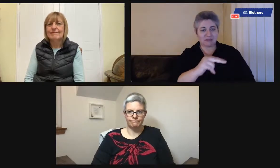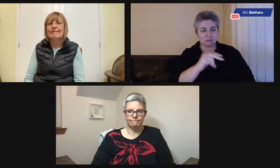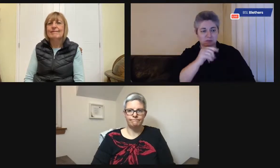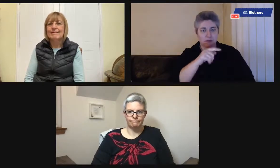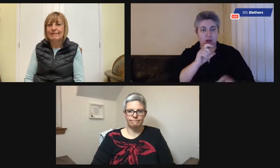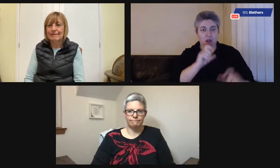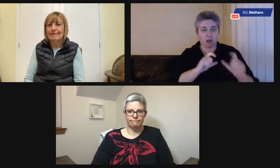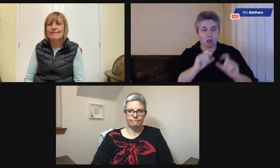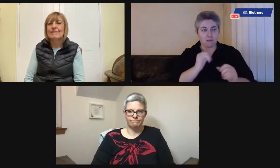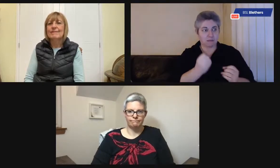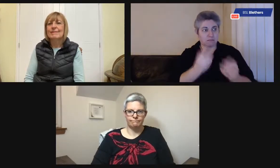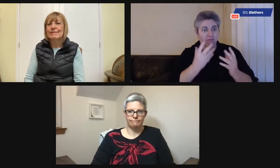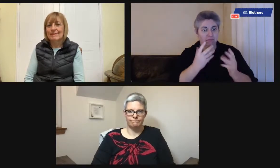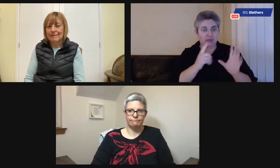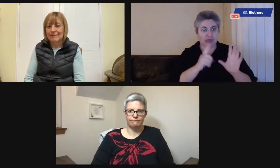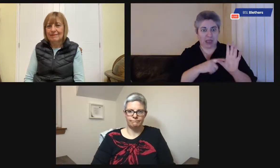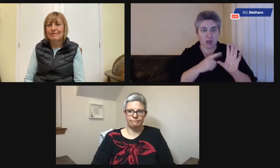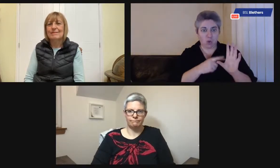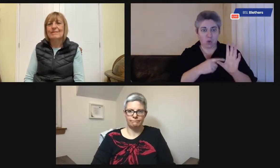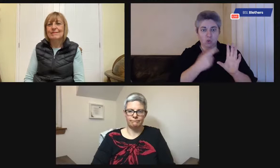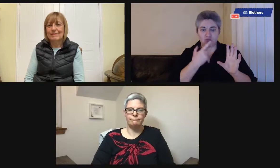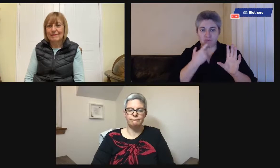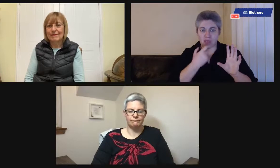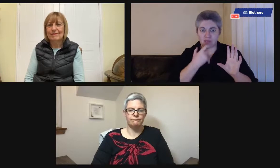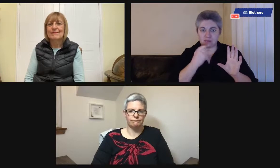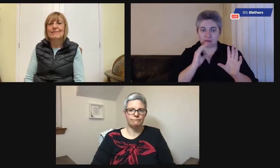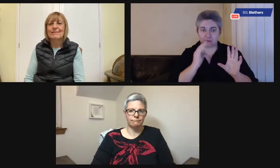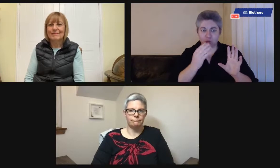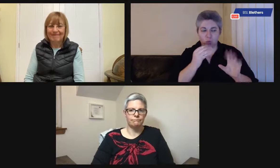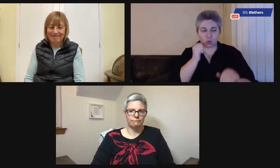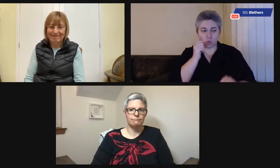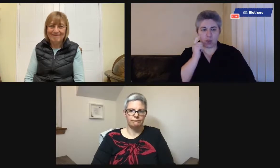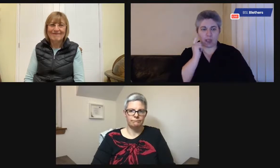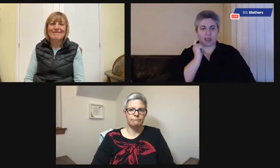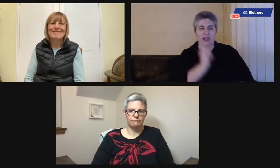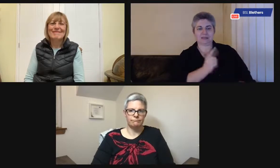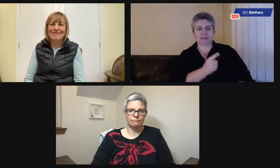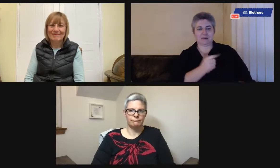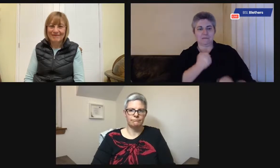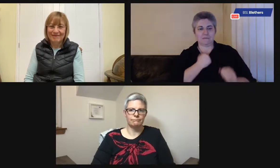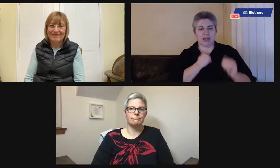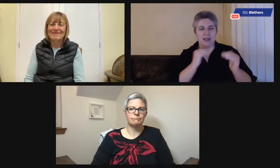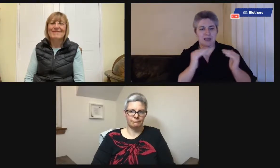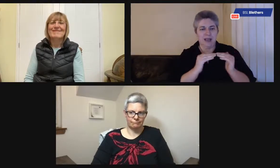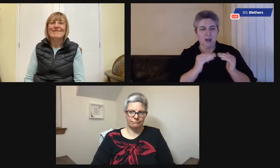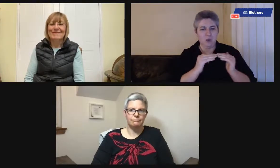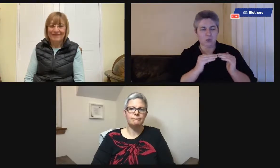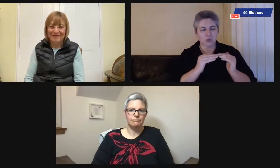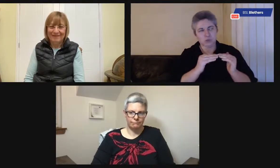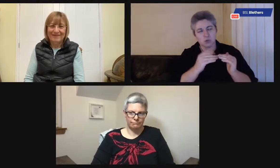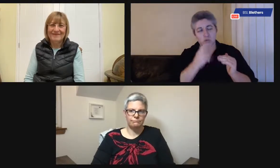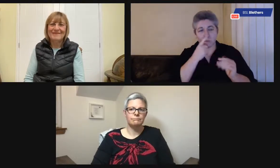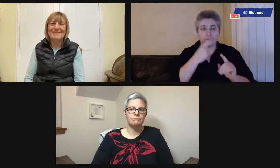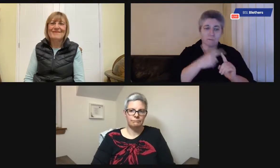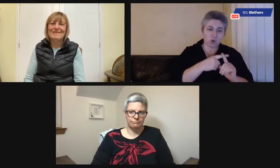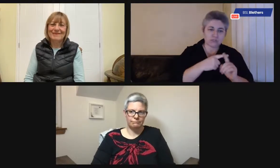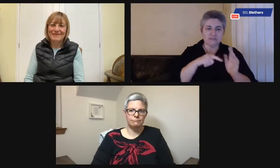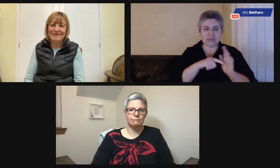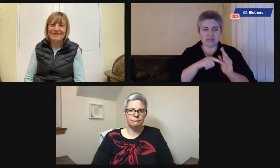fence in the street might be black. You don't know which entrance to your house is yours. So maybe make your fence yellow. Paint your fence